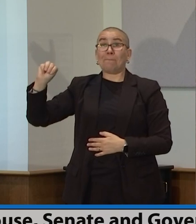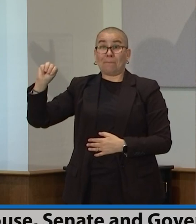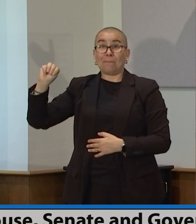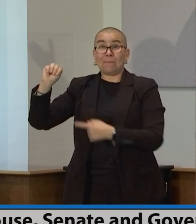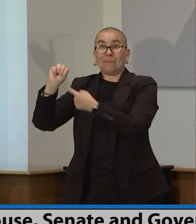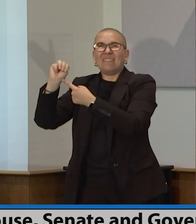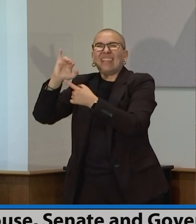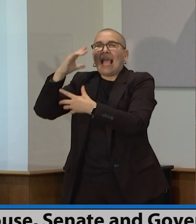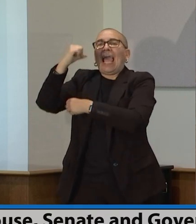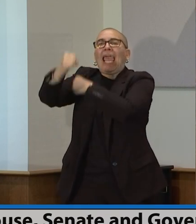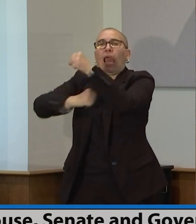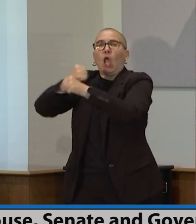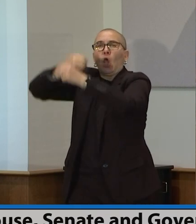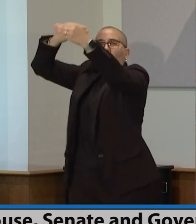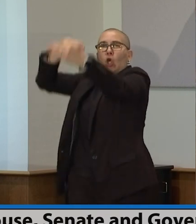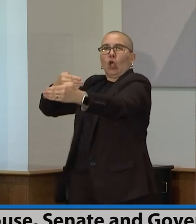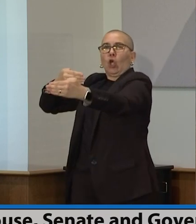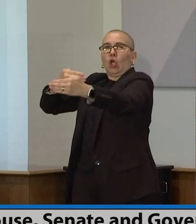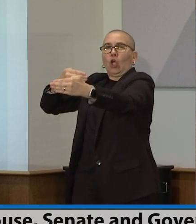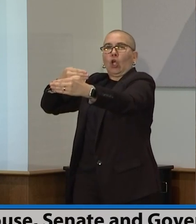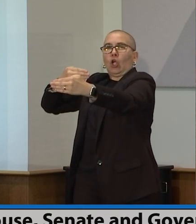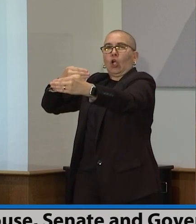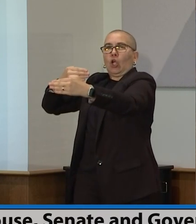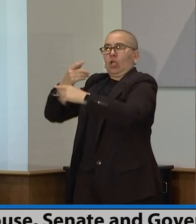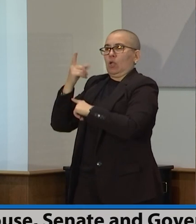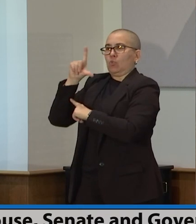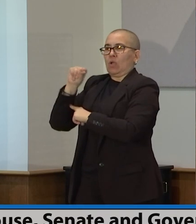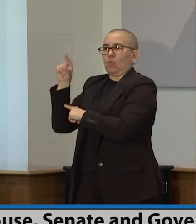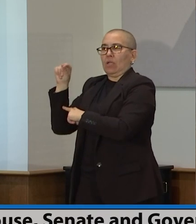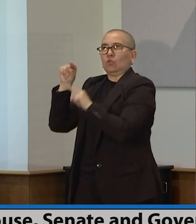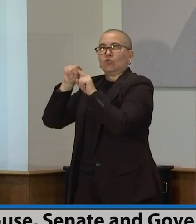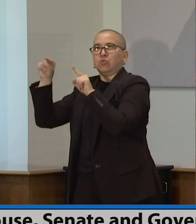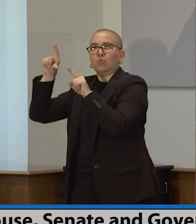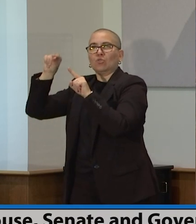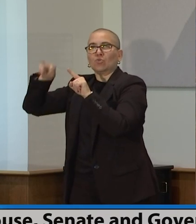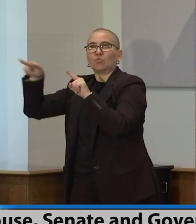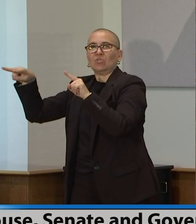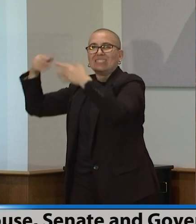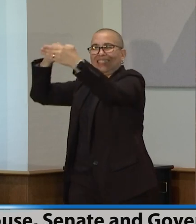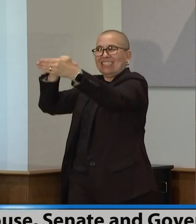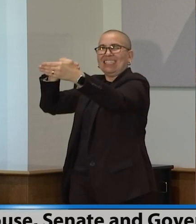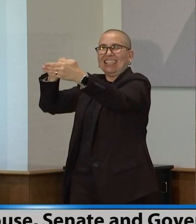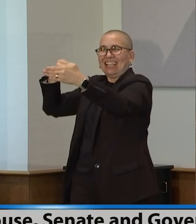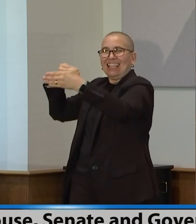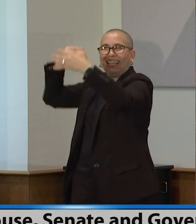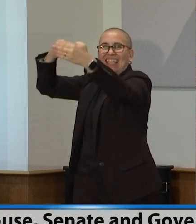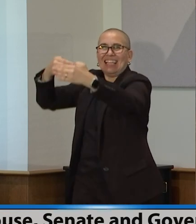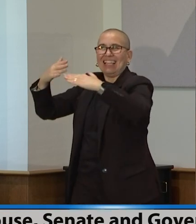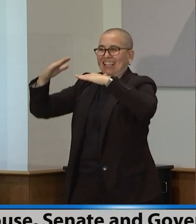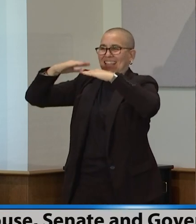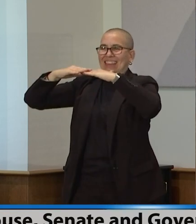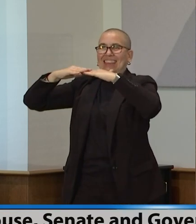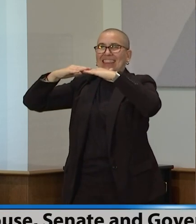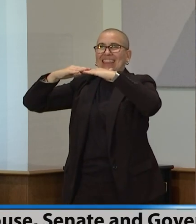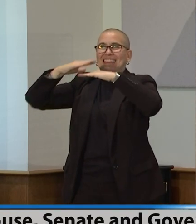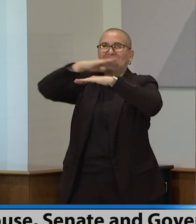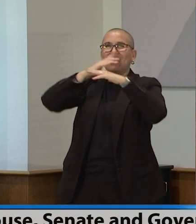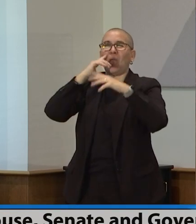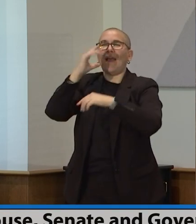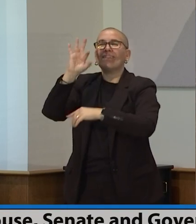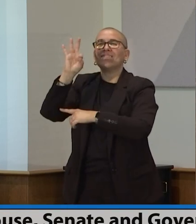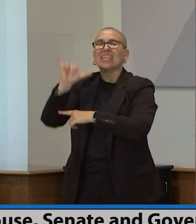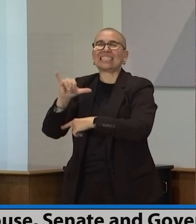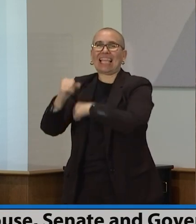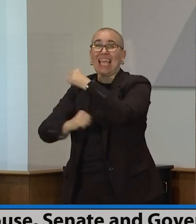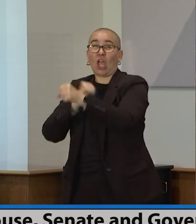parameters. They will start to hone that. Speaker Hortman and Leader Gazelka, you mentioned